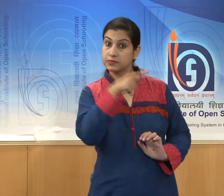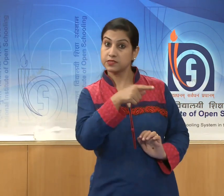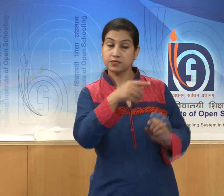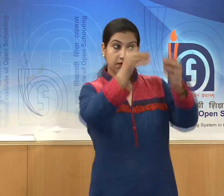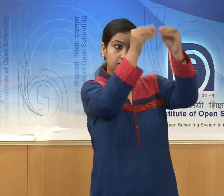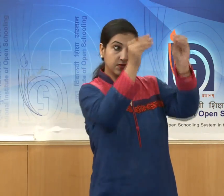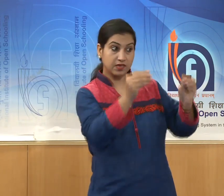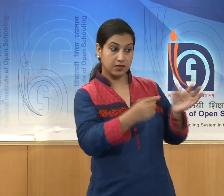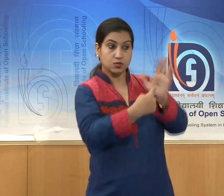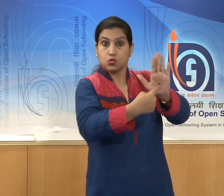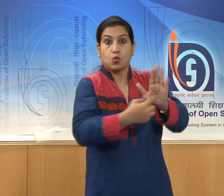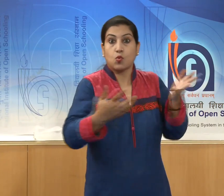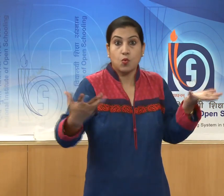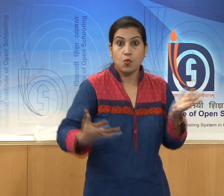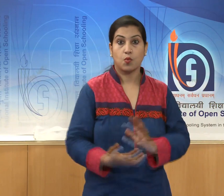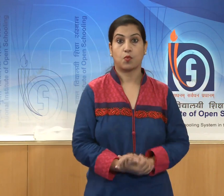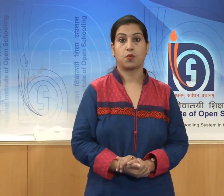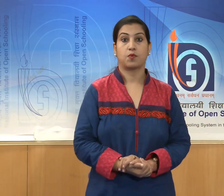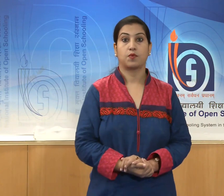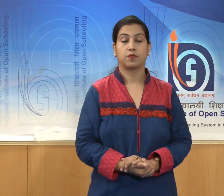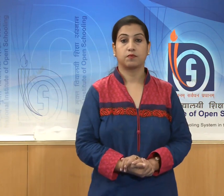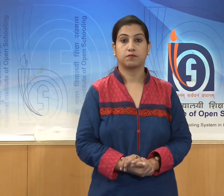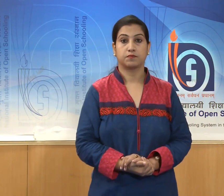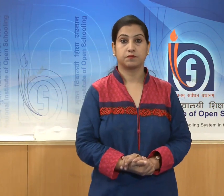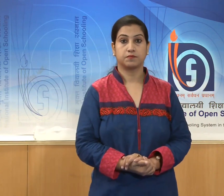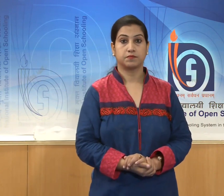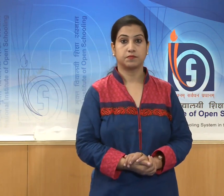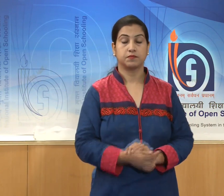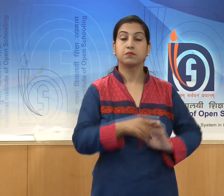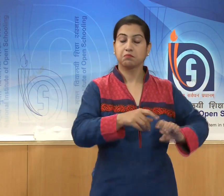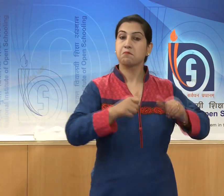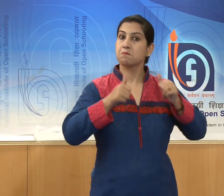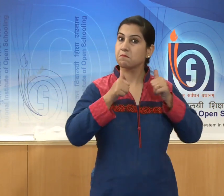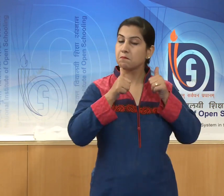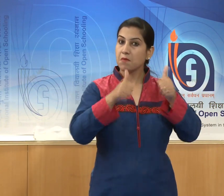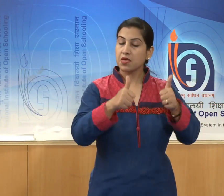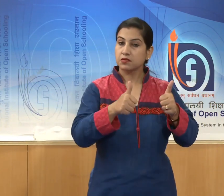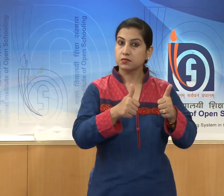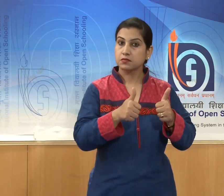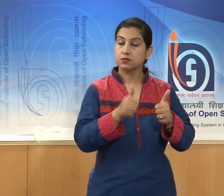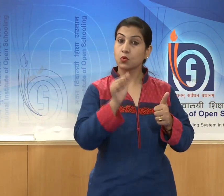a much contemporary style.